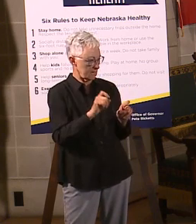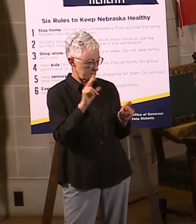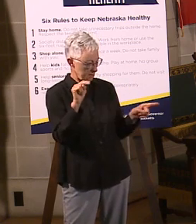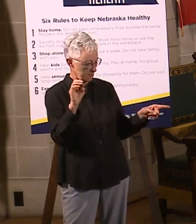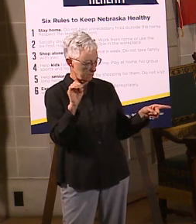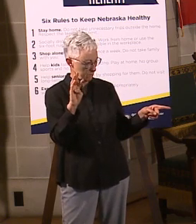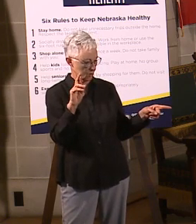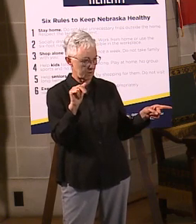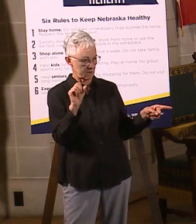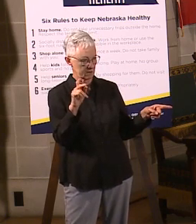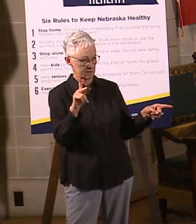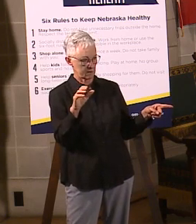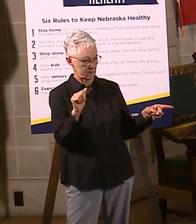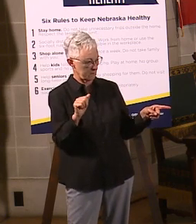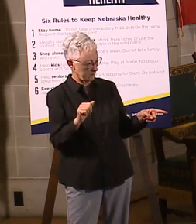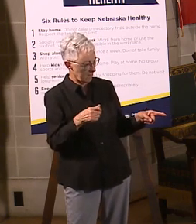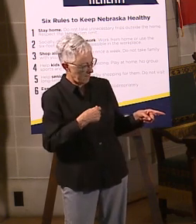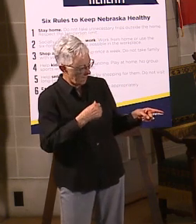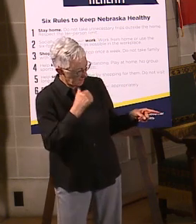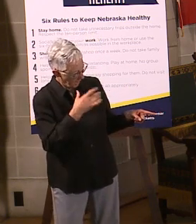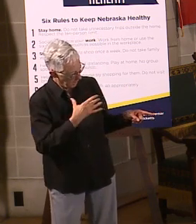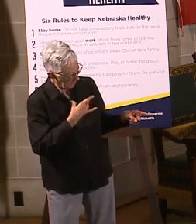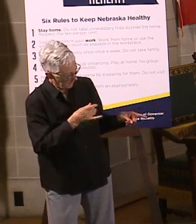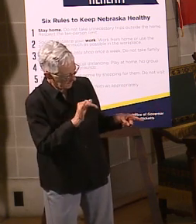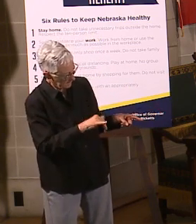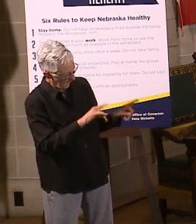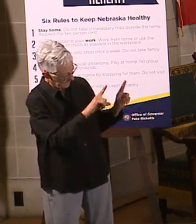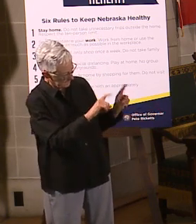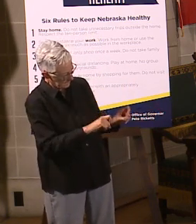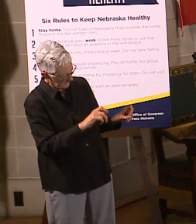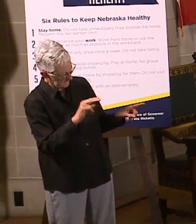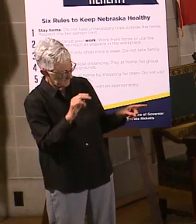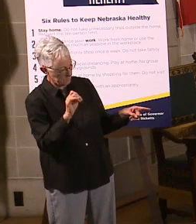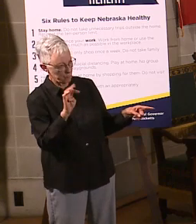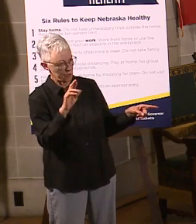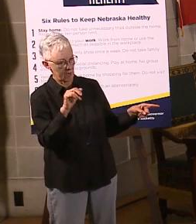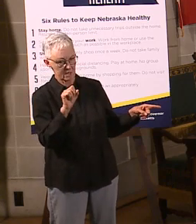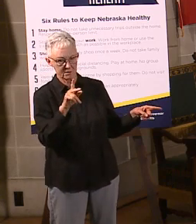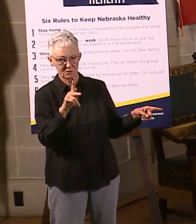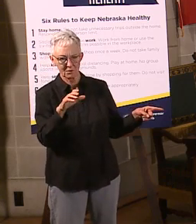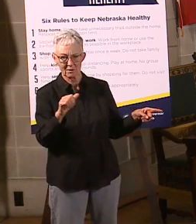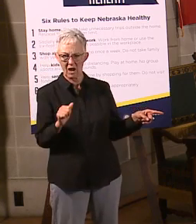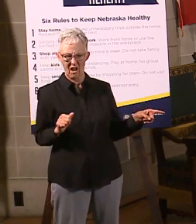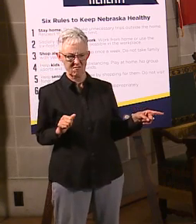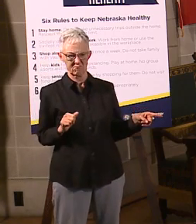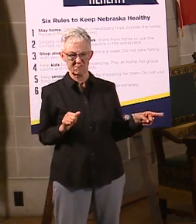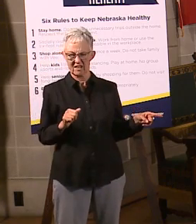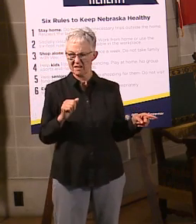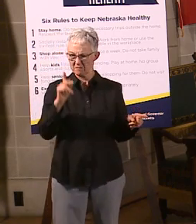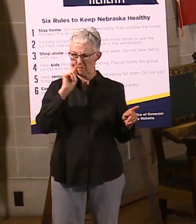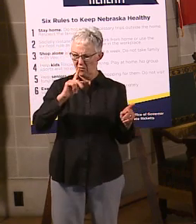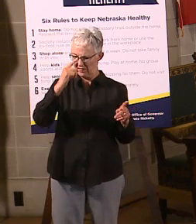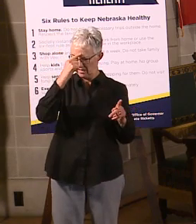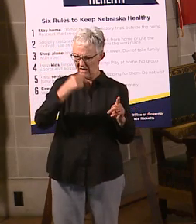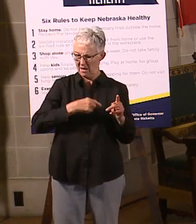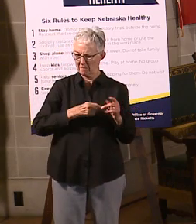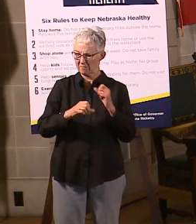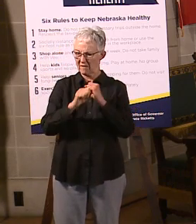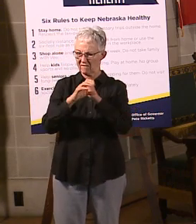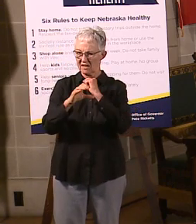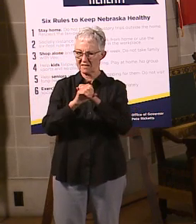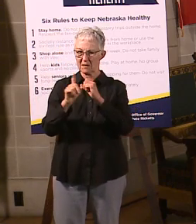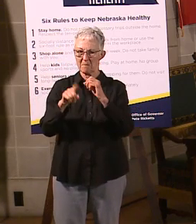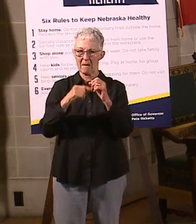thing up here. It's the Commissioner of Education because people think of it differently. Not all people really love state testing, but in this case, it's a very good thing.